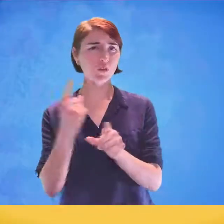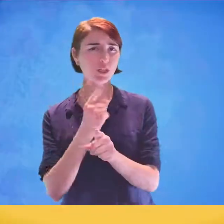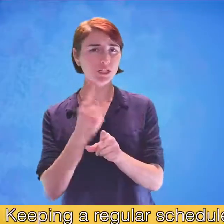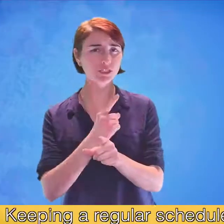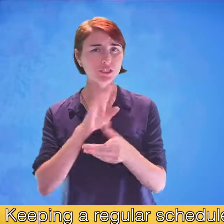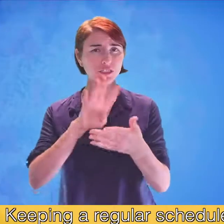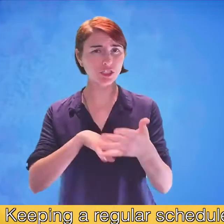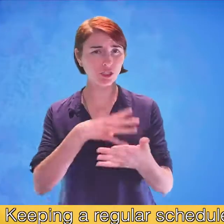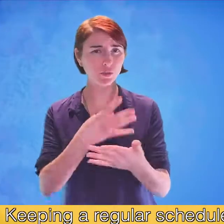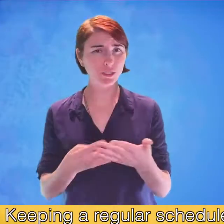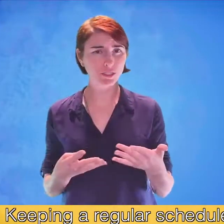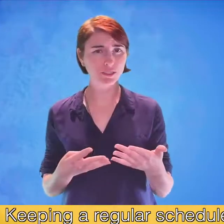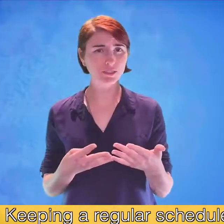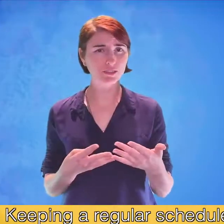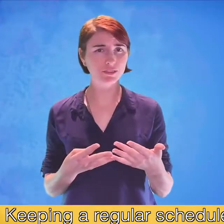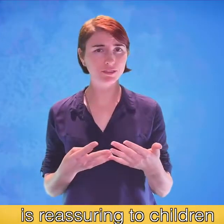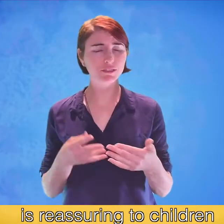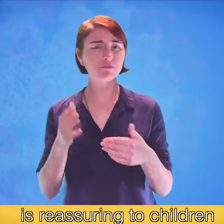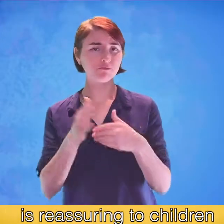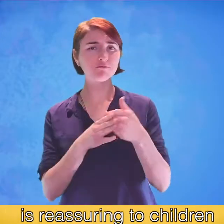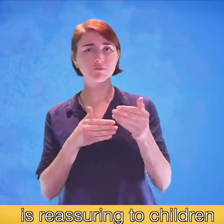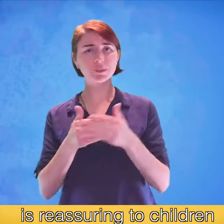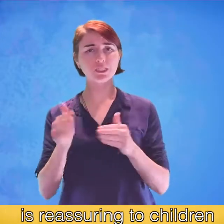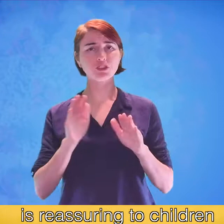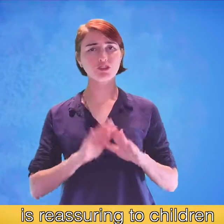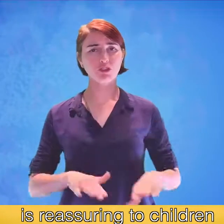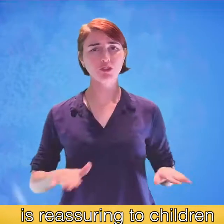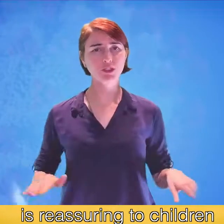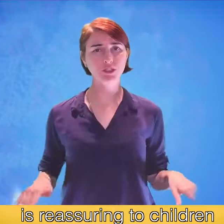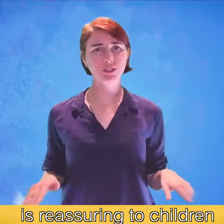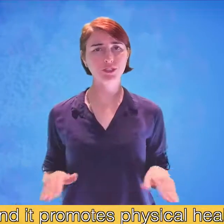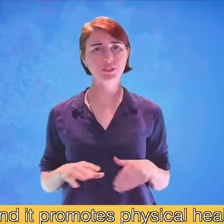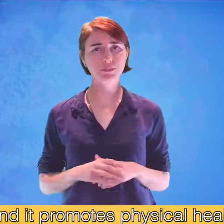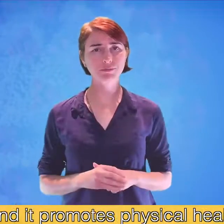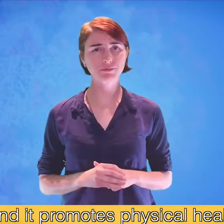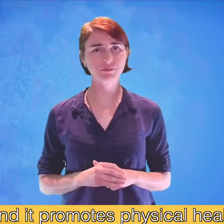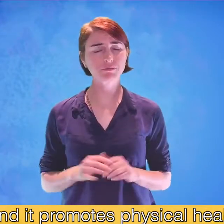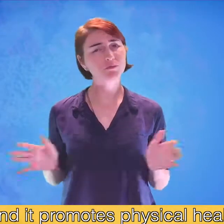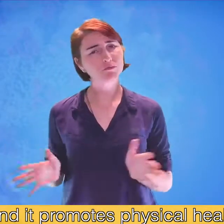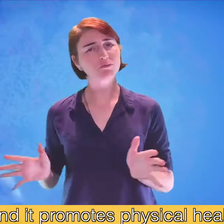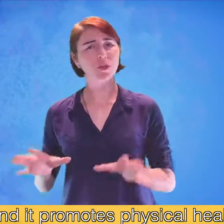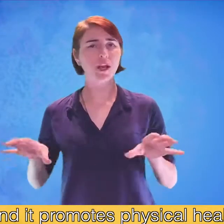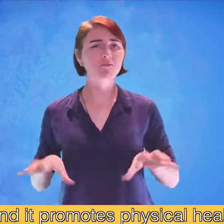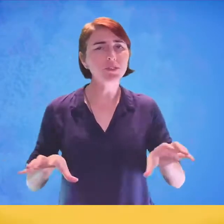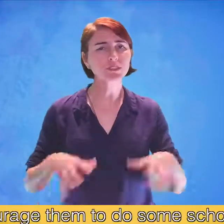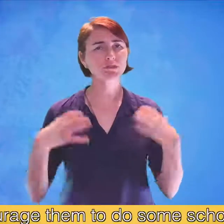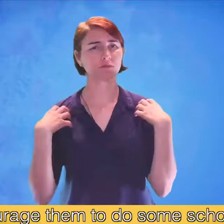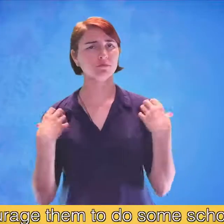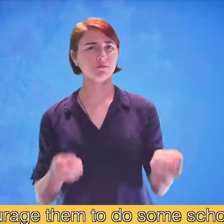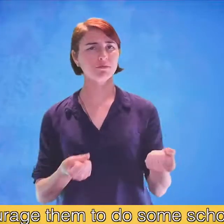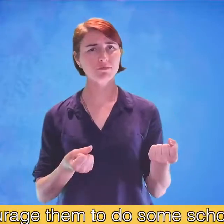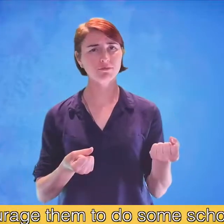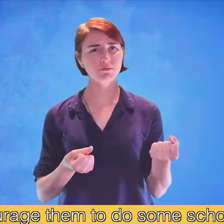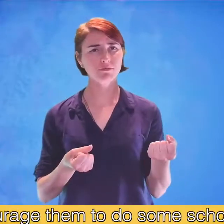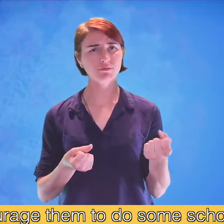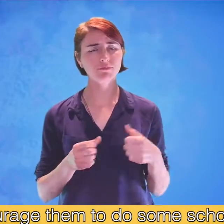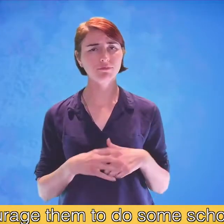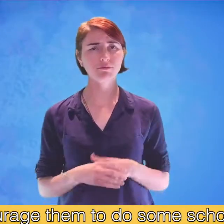Keeping a regular schedule is reassuring to children and it promotes physical health. Encourage them to do some school